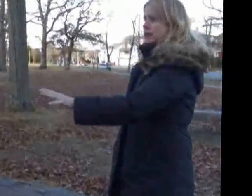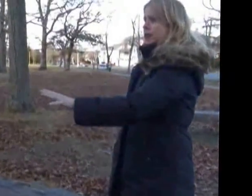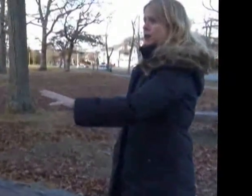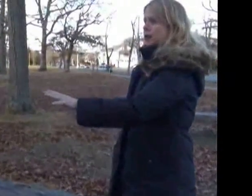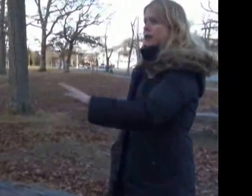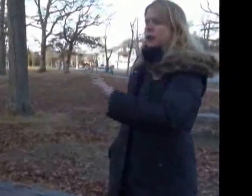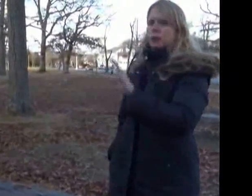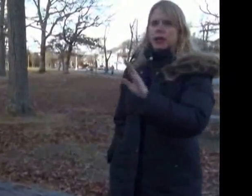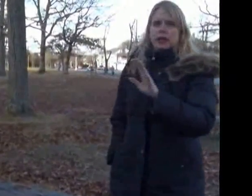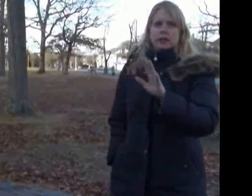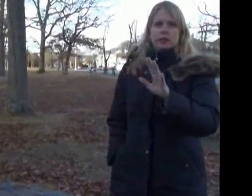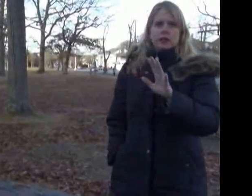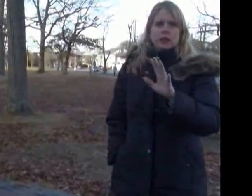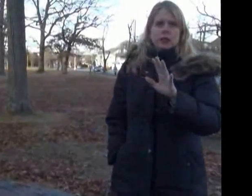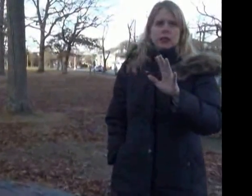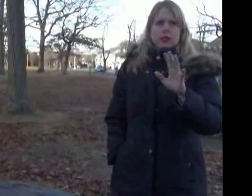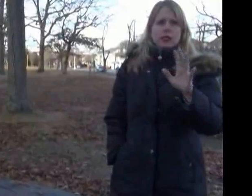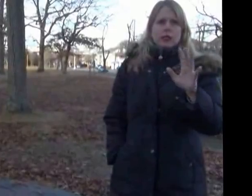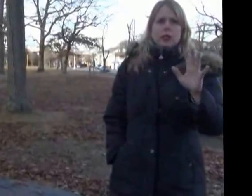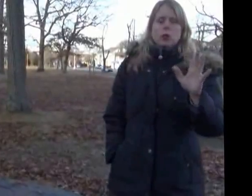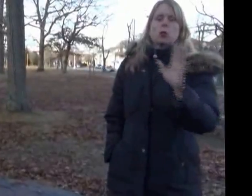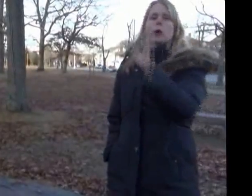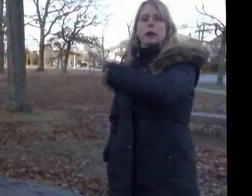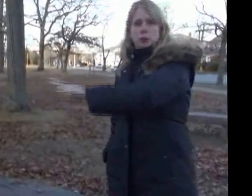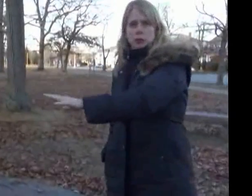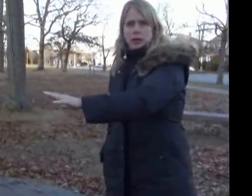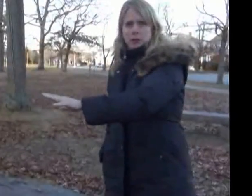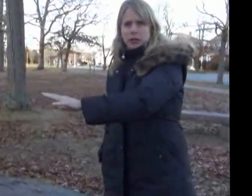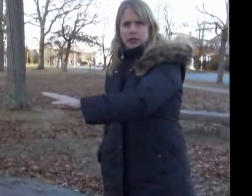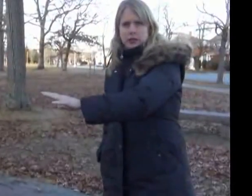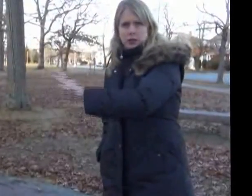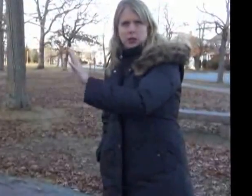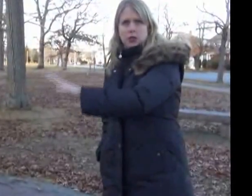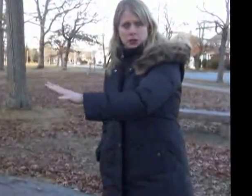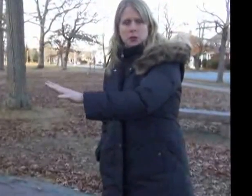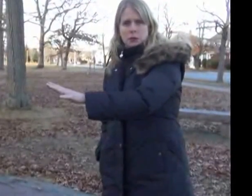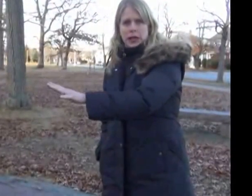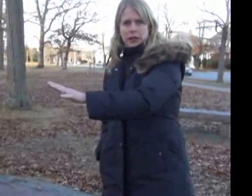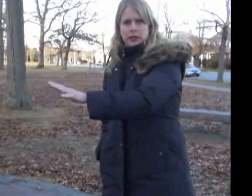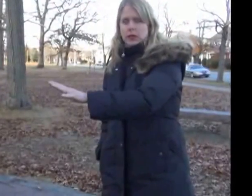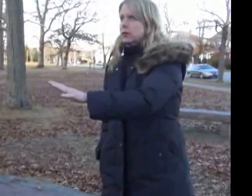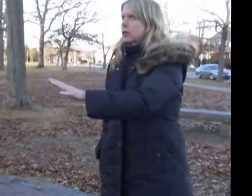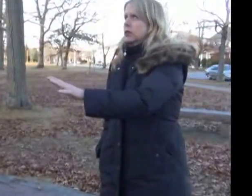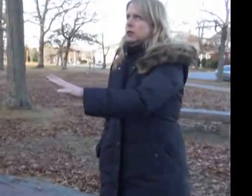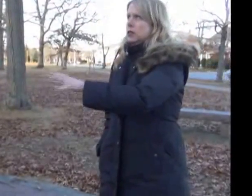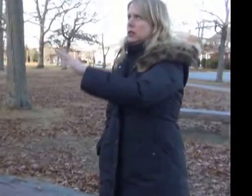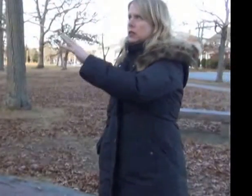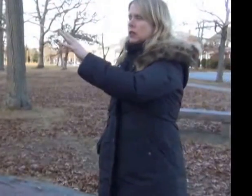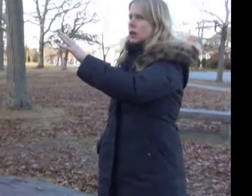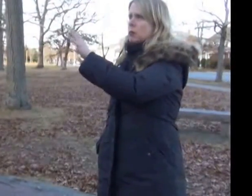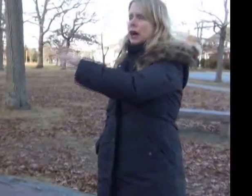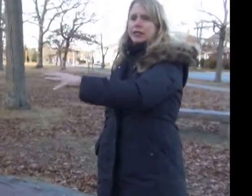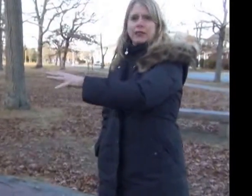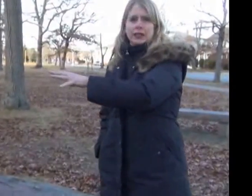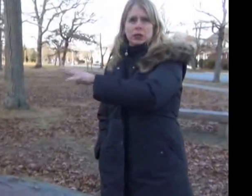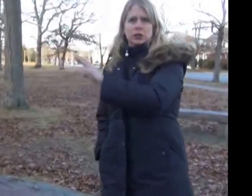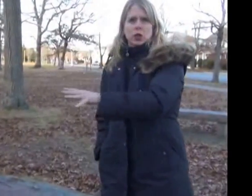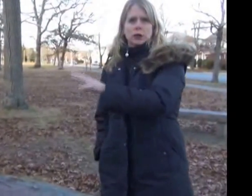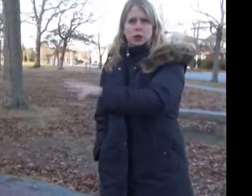effort and they raised an incredible amount of money to make this. Because a monumental sculpture